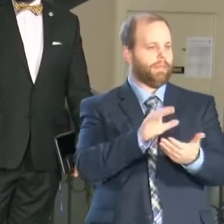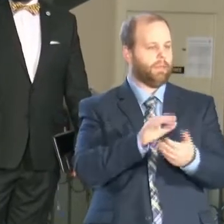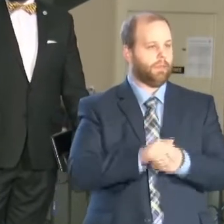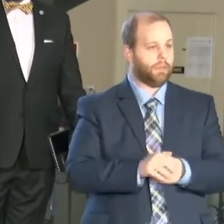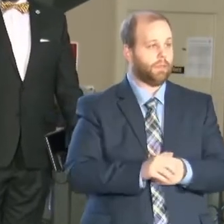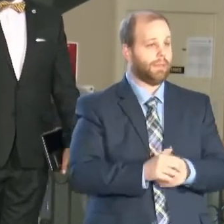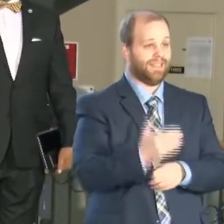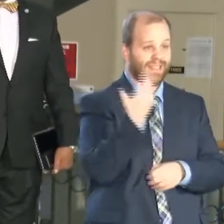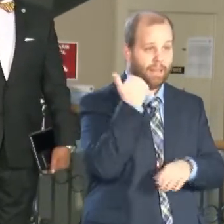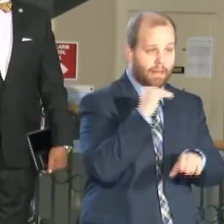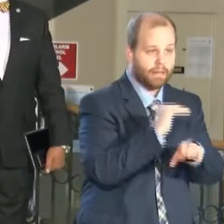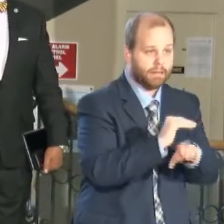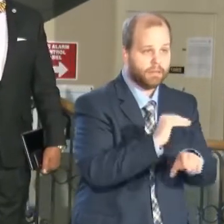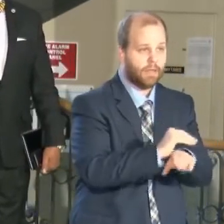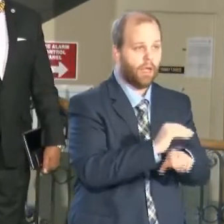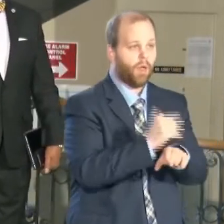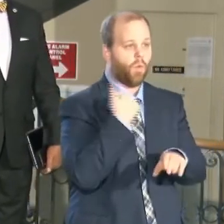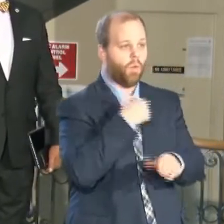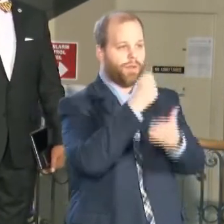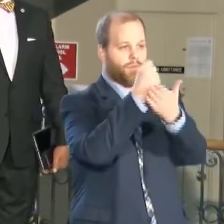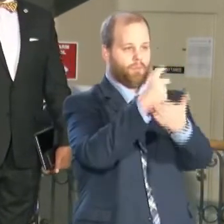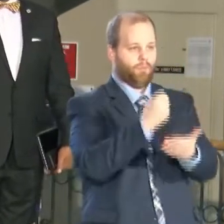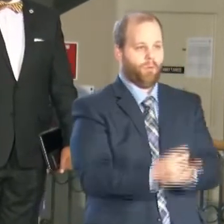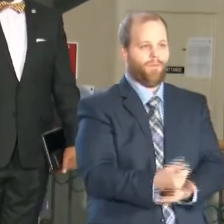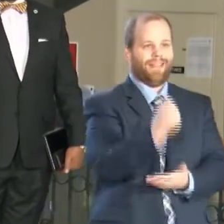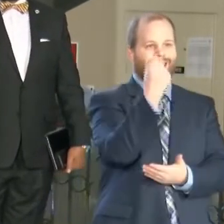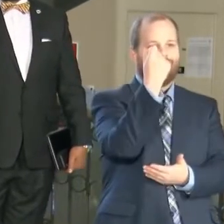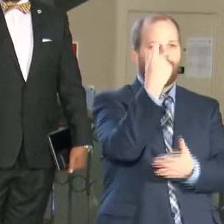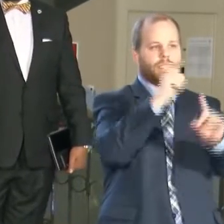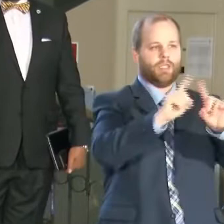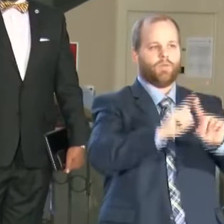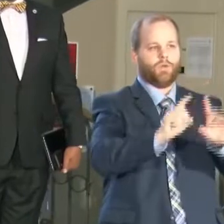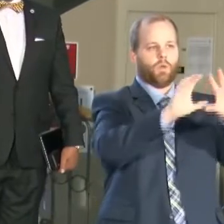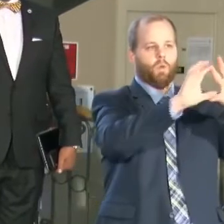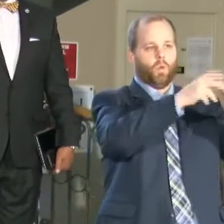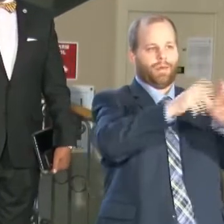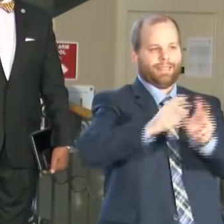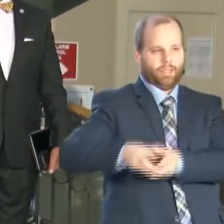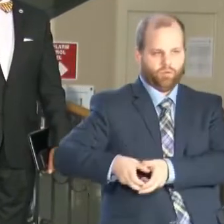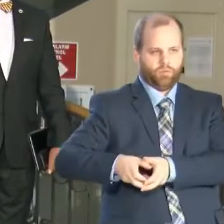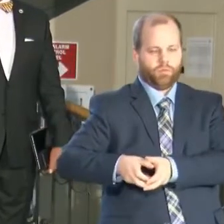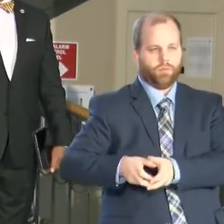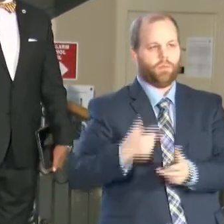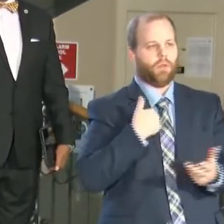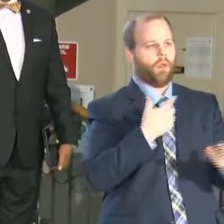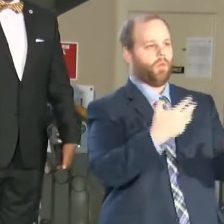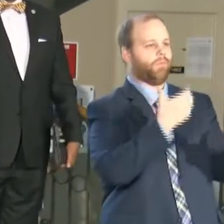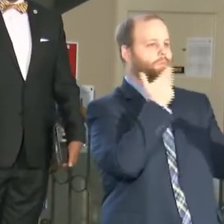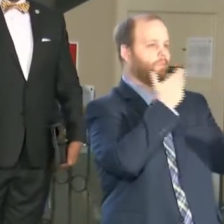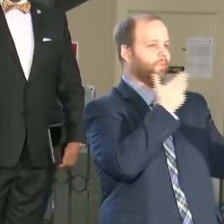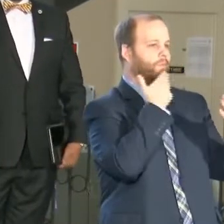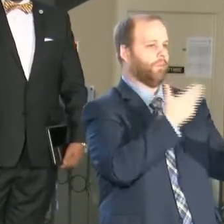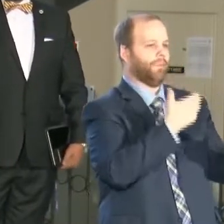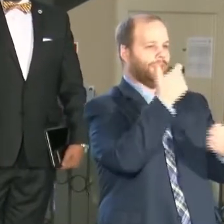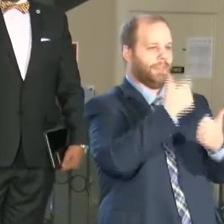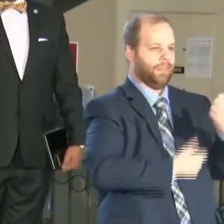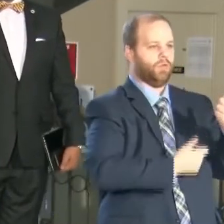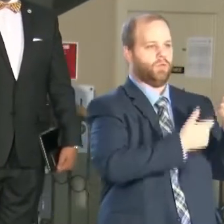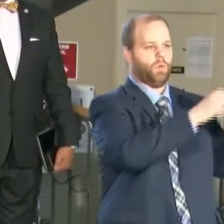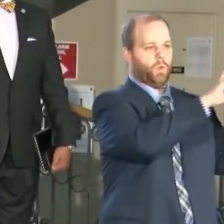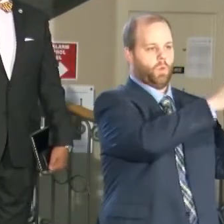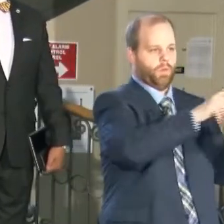close to 11 organizations. I want to take time to acknowledge these organizations that will be helping us to address systemic and root causes.